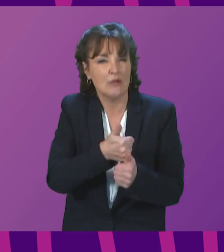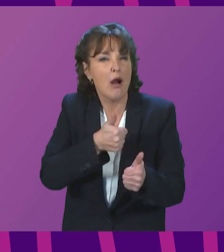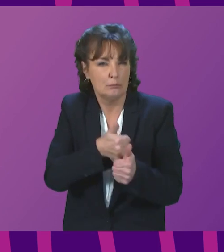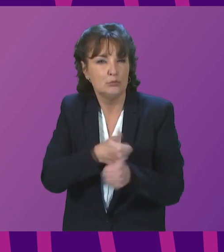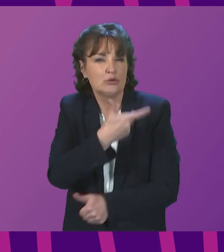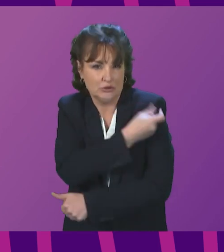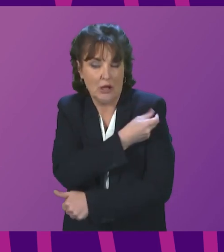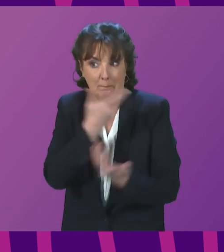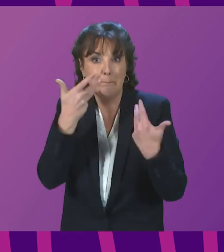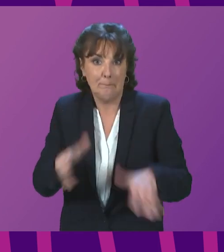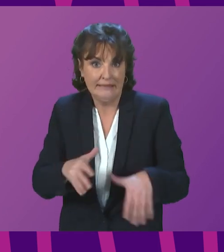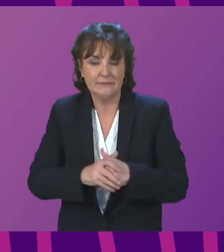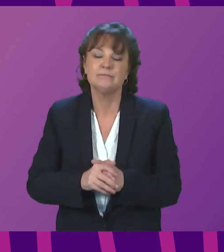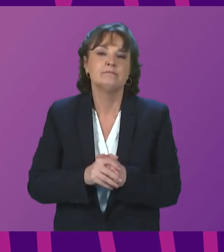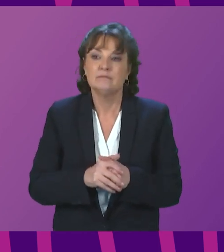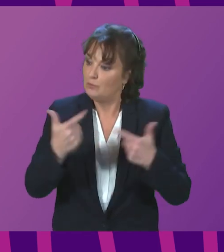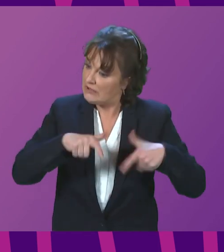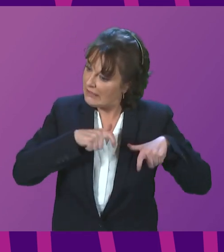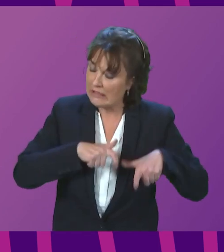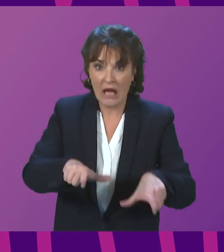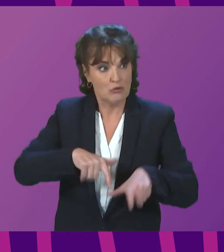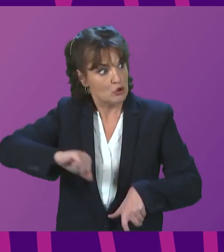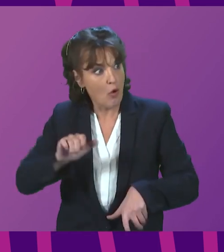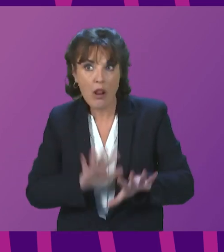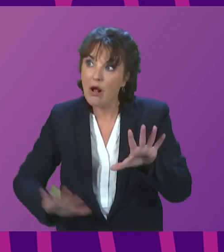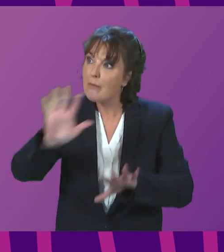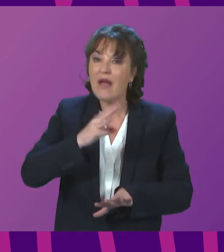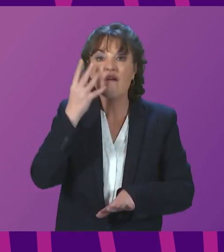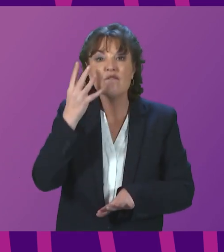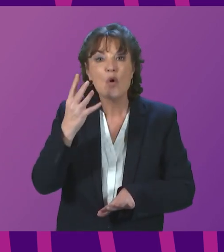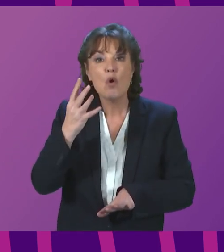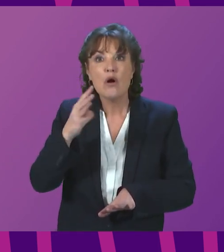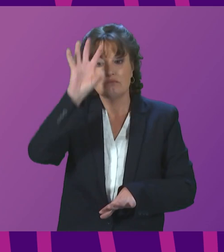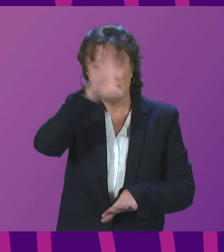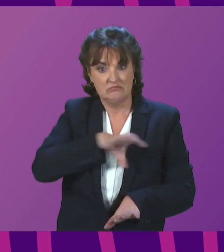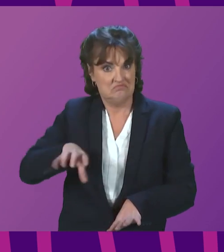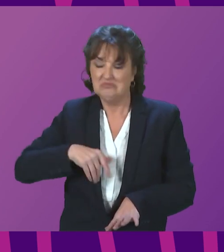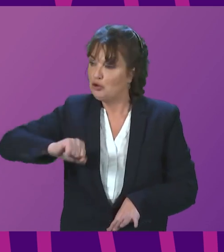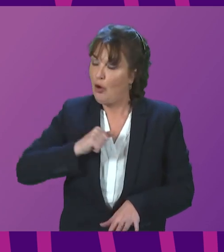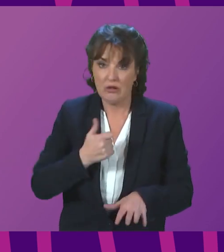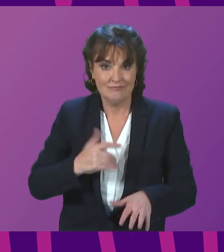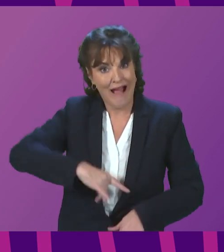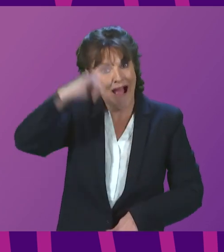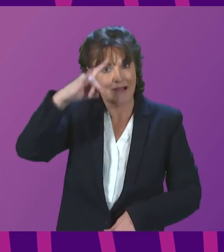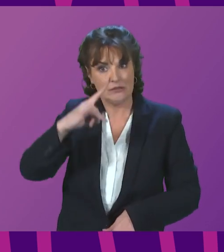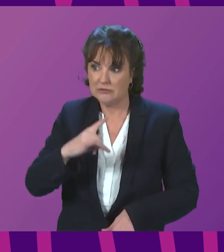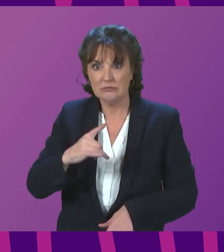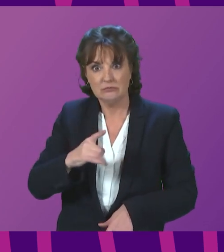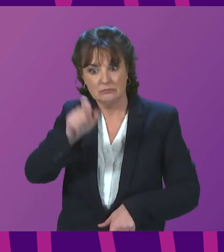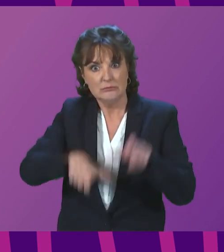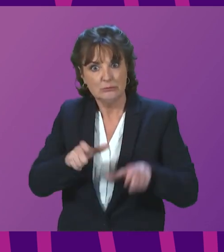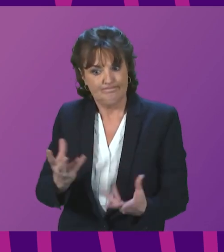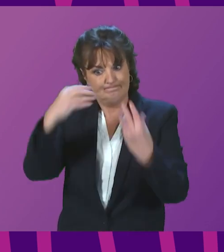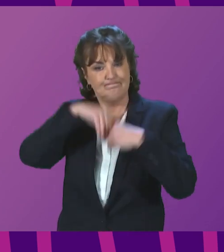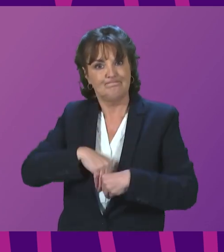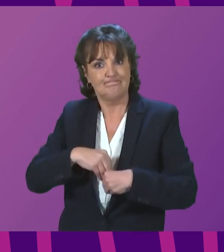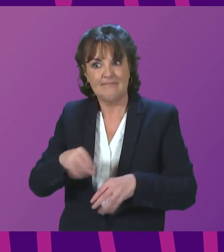in Scotland, and indeed we continue to deliver the highest vaccine delivery rates anywhere in the UK. We welcome the JCVI's recommendation